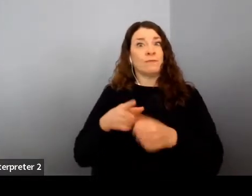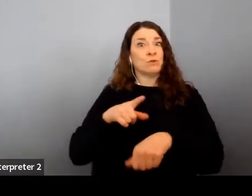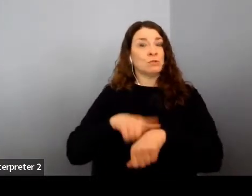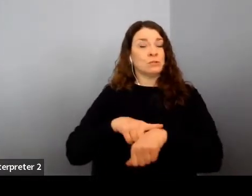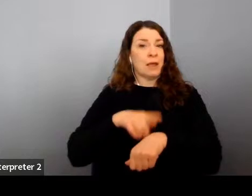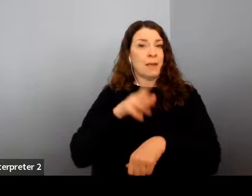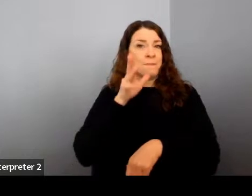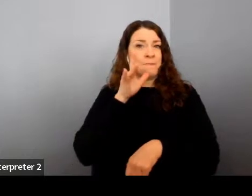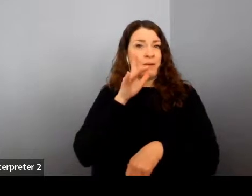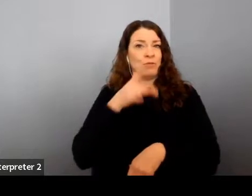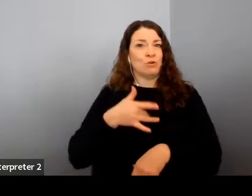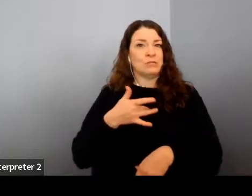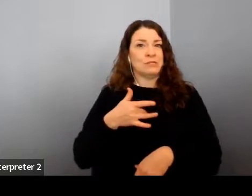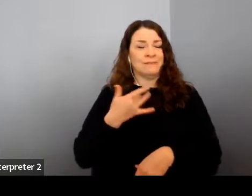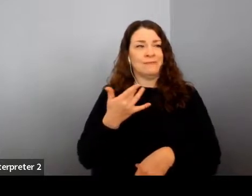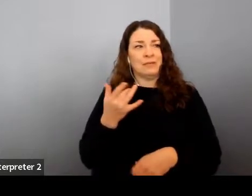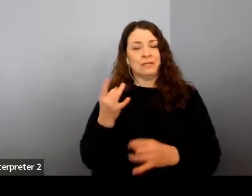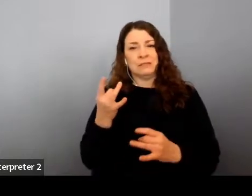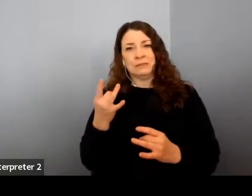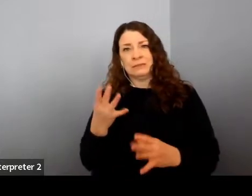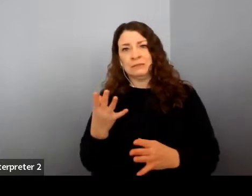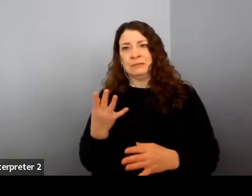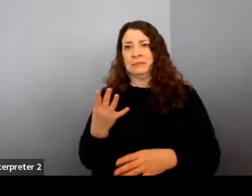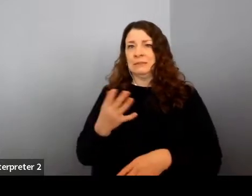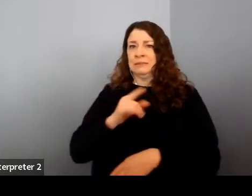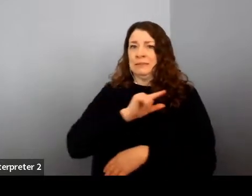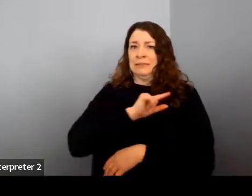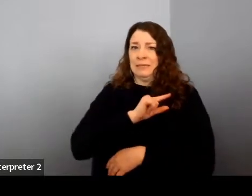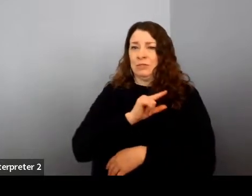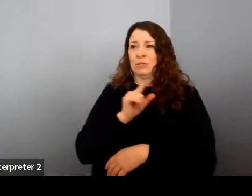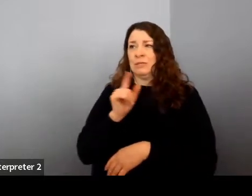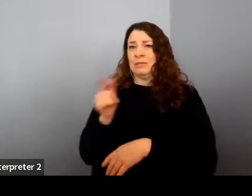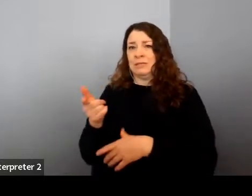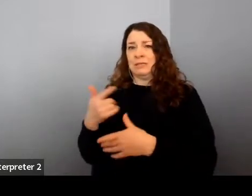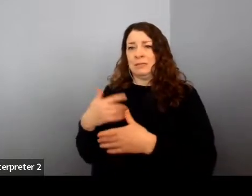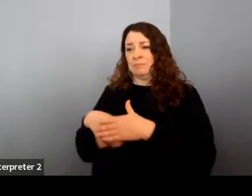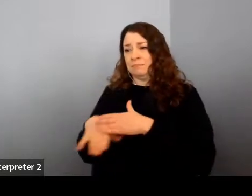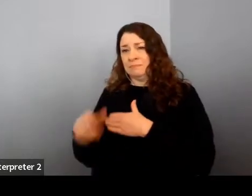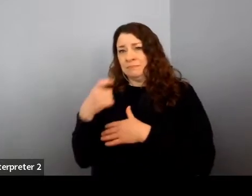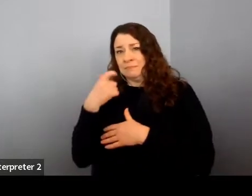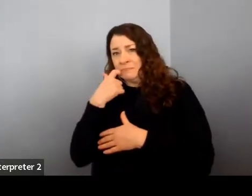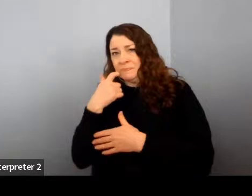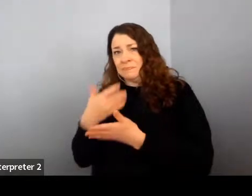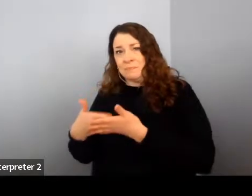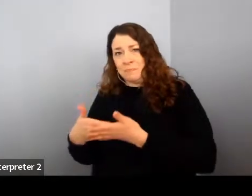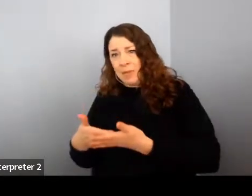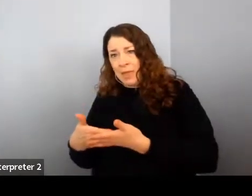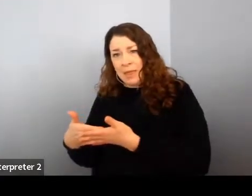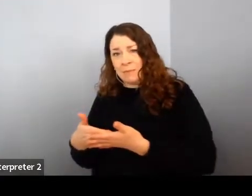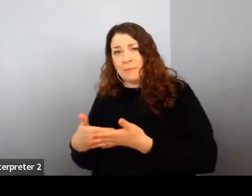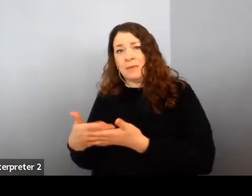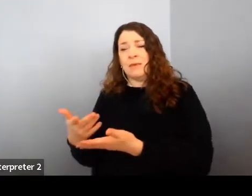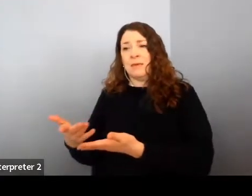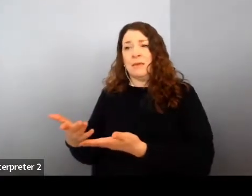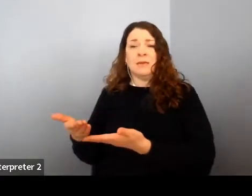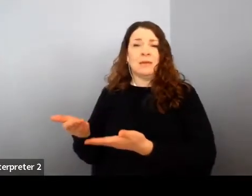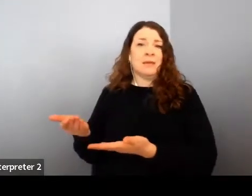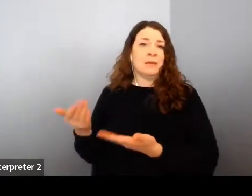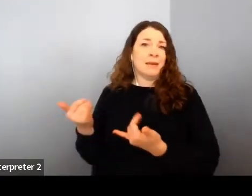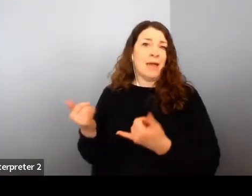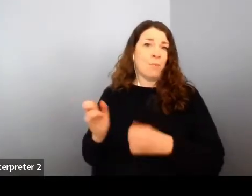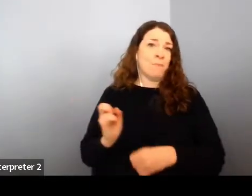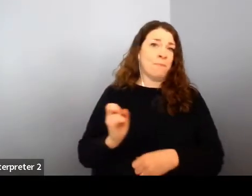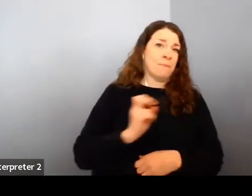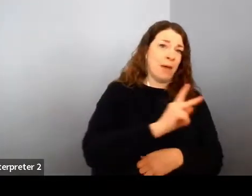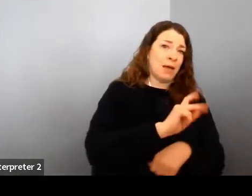crisis of guilt, you know, returning to the workplace, you have an infant who's so dependent on you, just kind of, even if you are incredibly mission